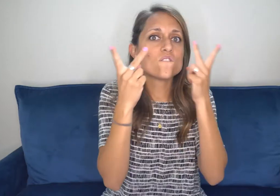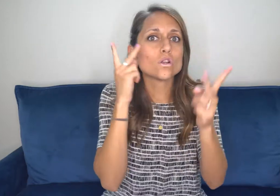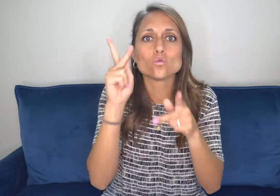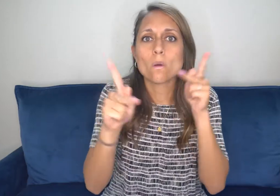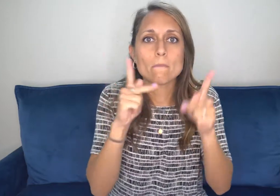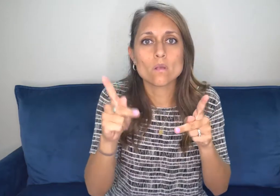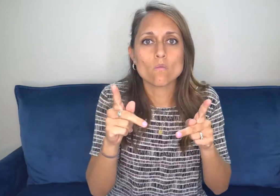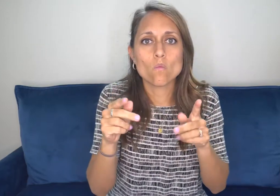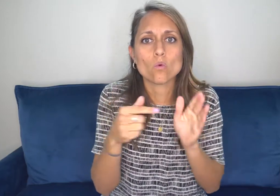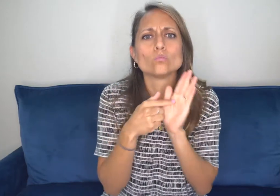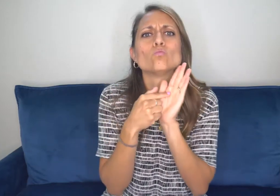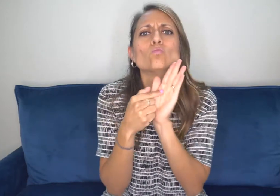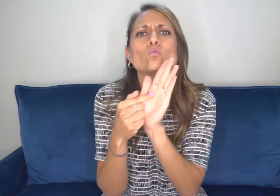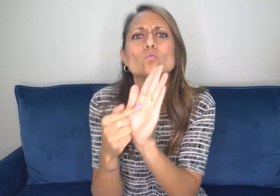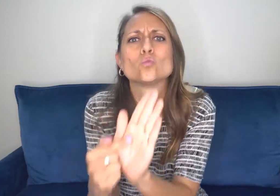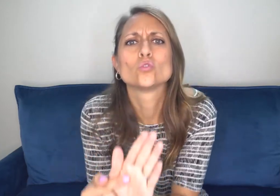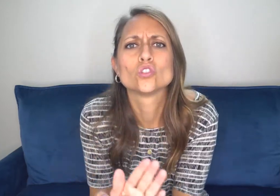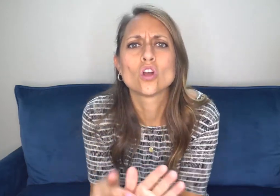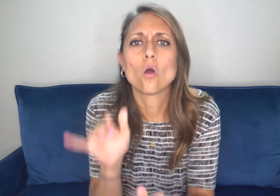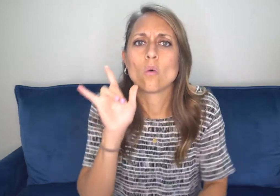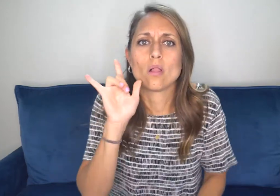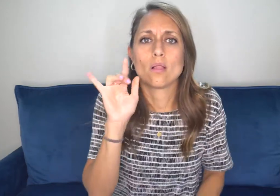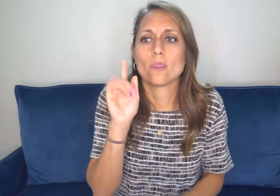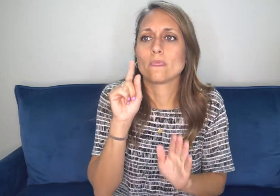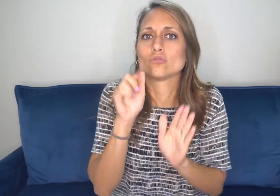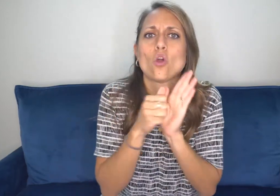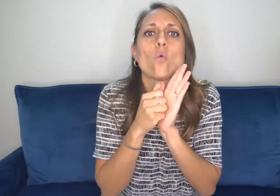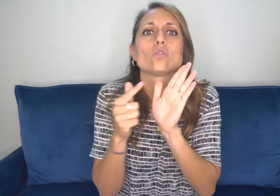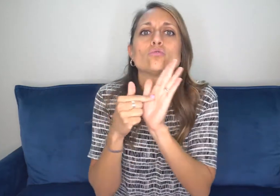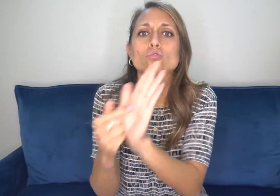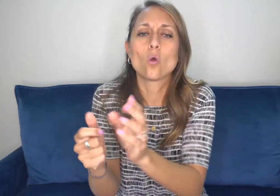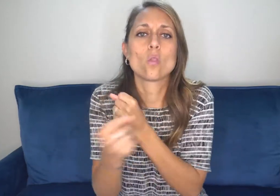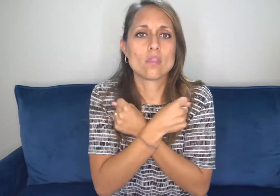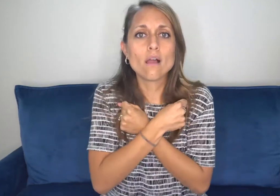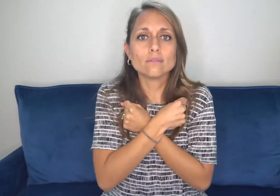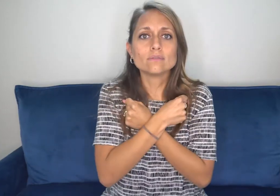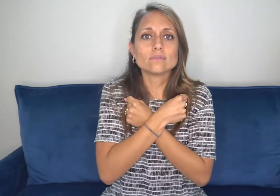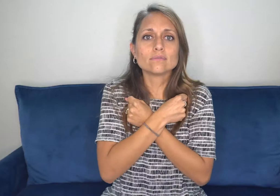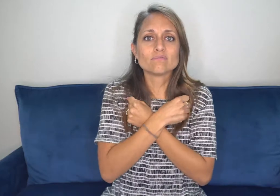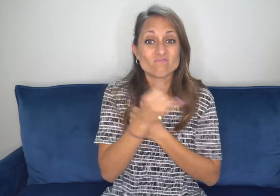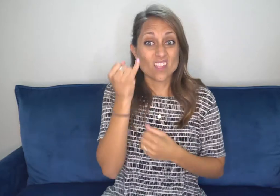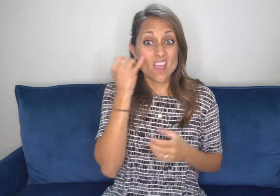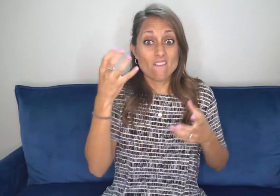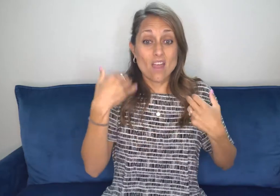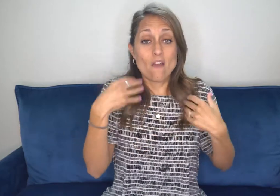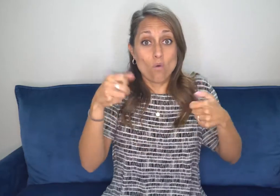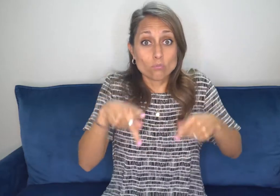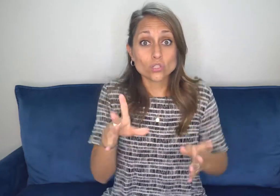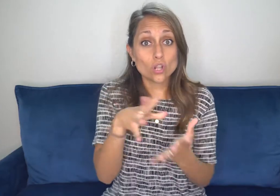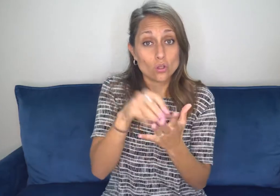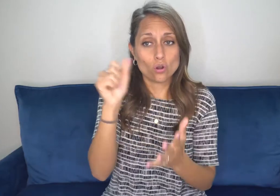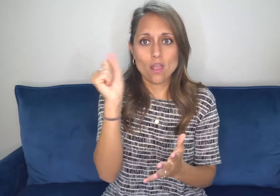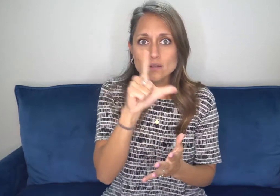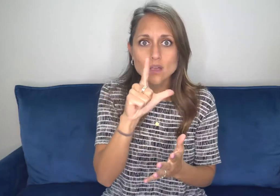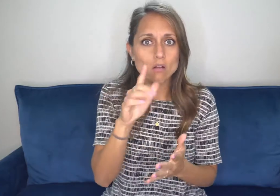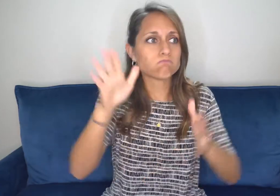approachable. Remember that deaf individuals are extremely visual people. So you need to